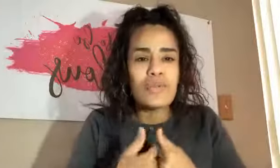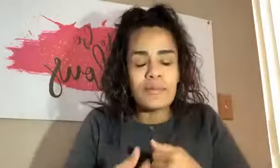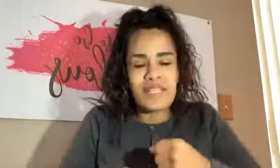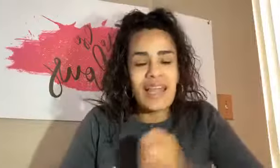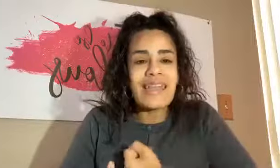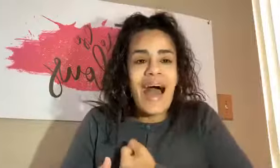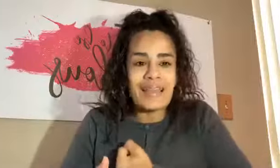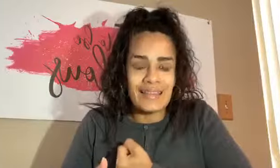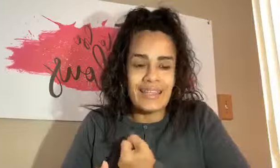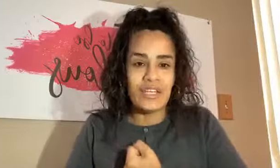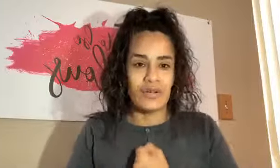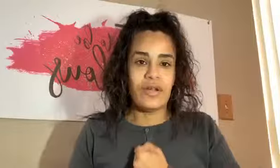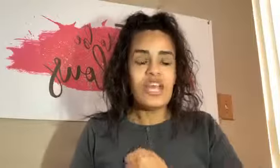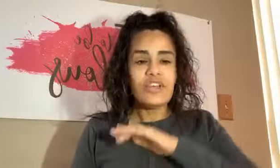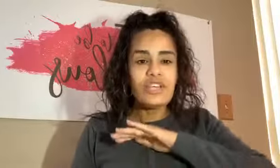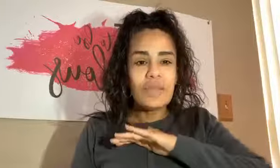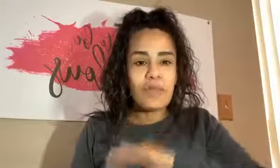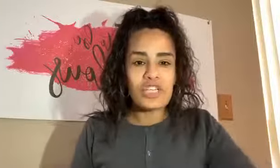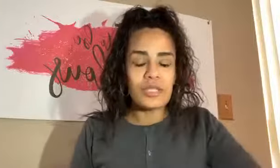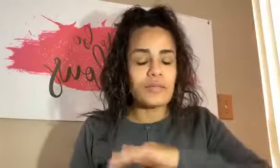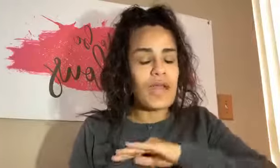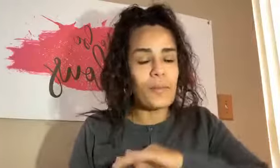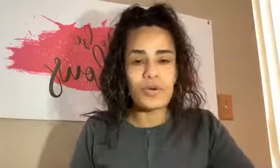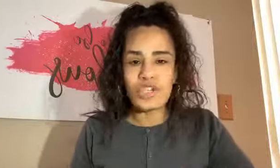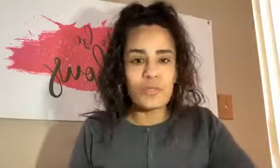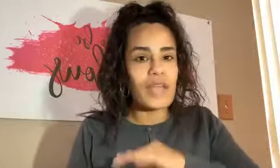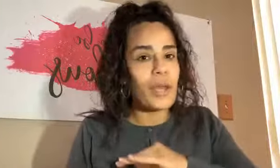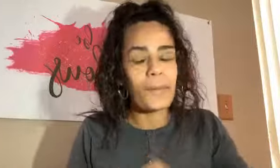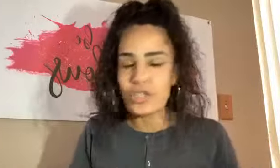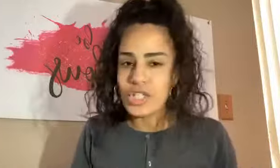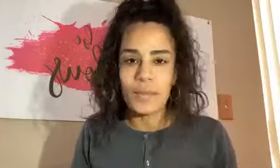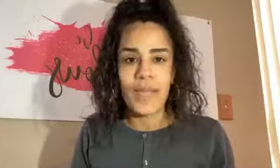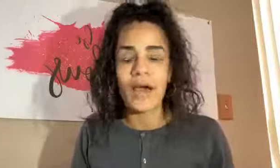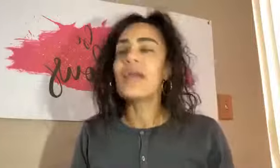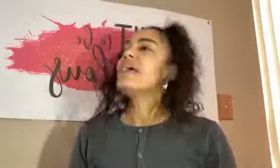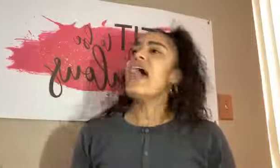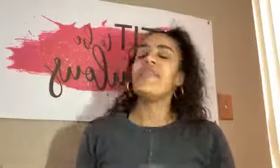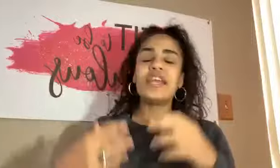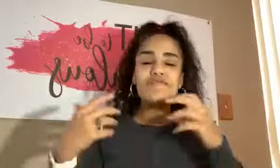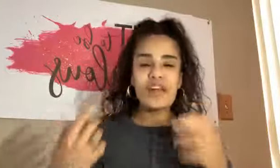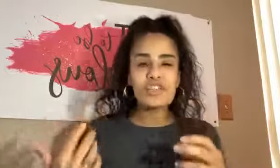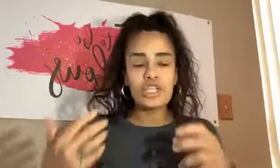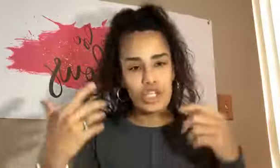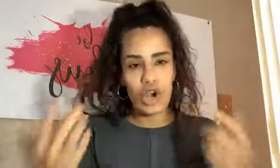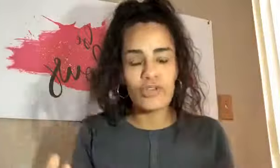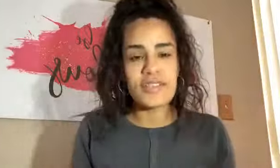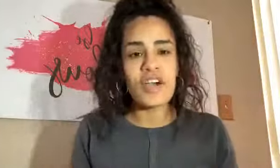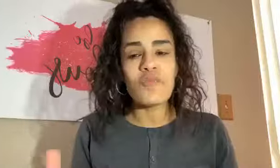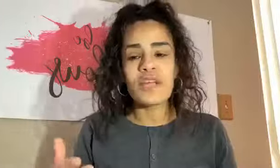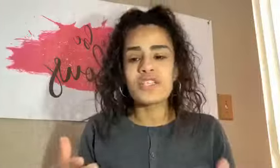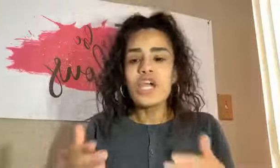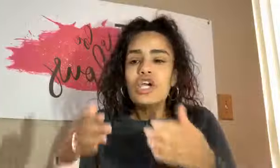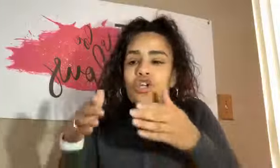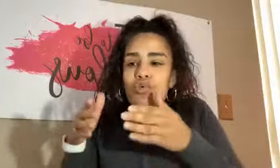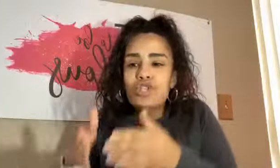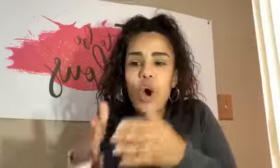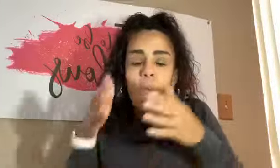dreams locked in here and you keep pushing them down and pushing them down and pushing them down. And then eventually you hurt yourself because you don't